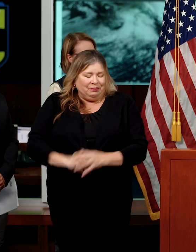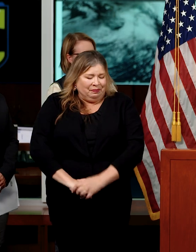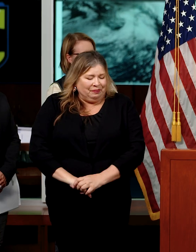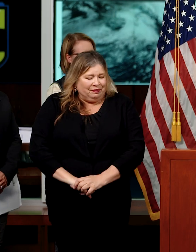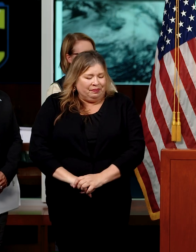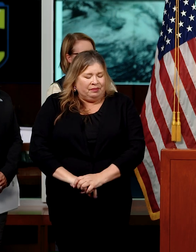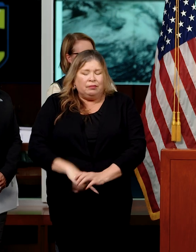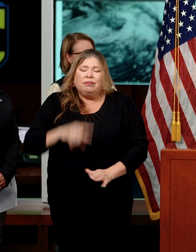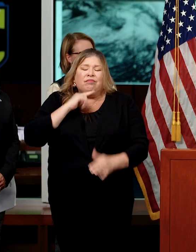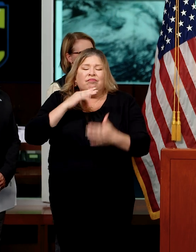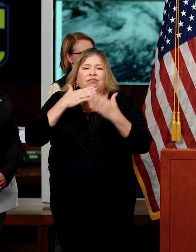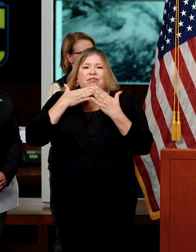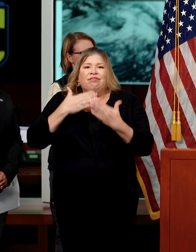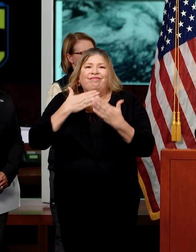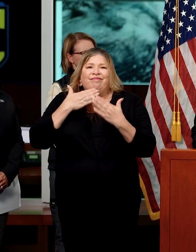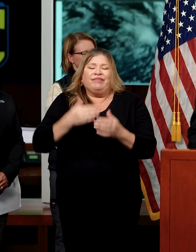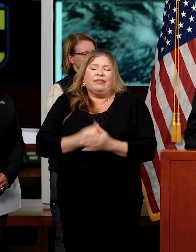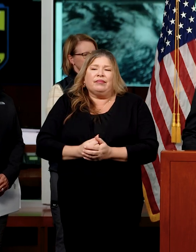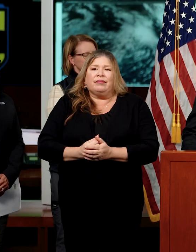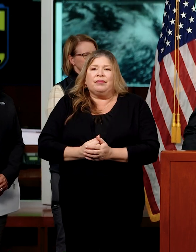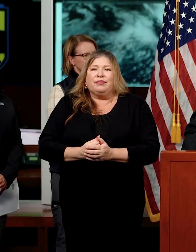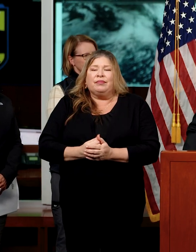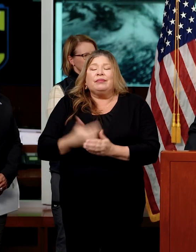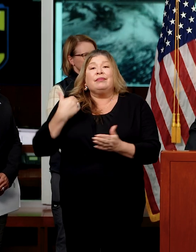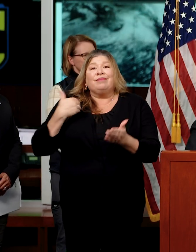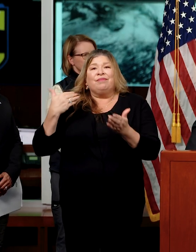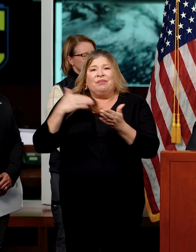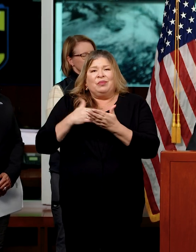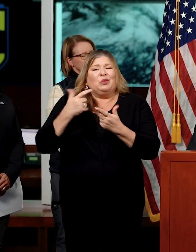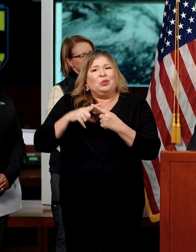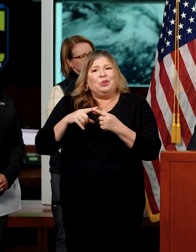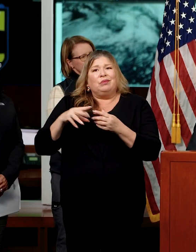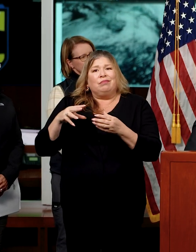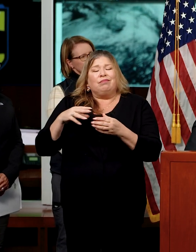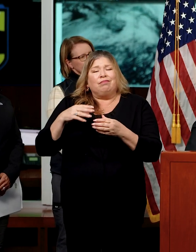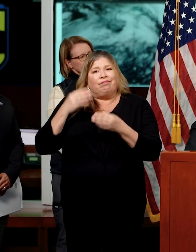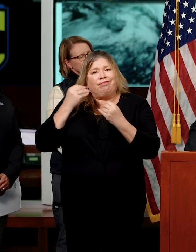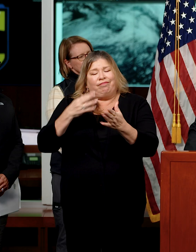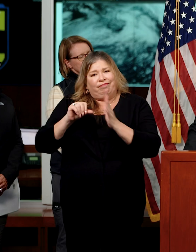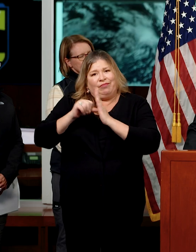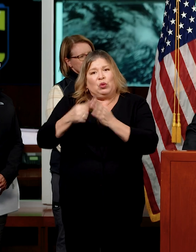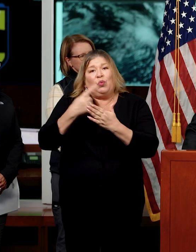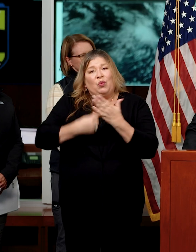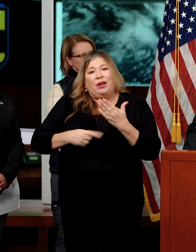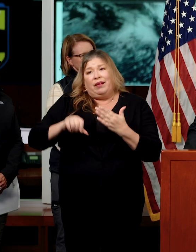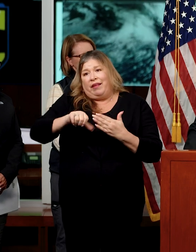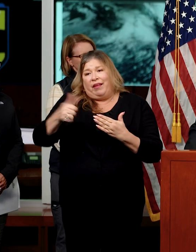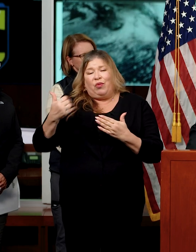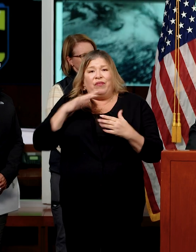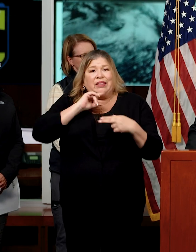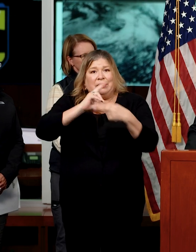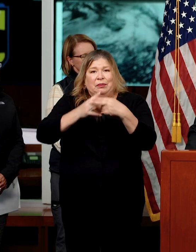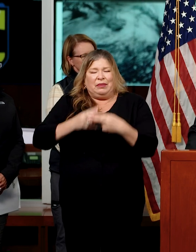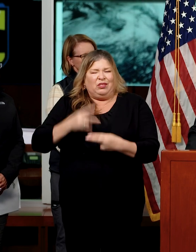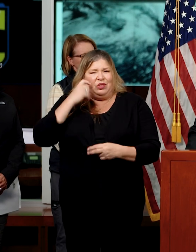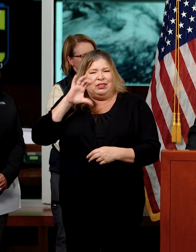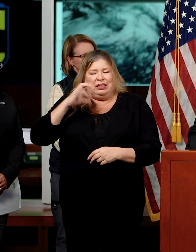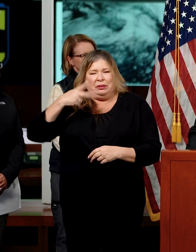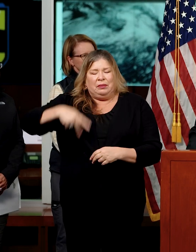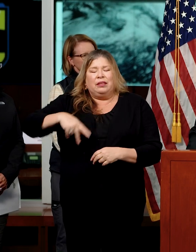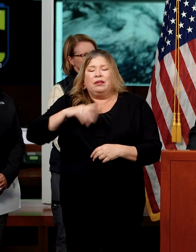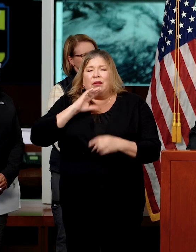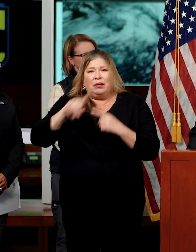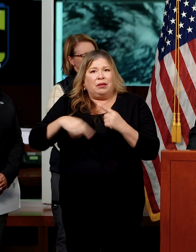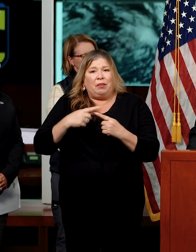Thank you, Commissioner. And I want to echo a lot of the same points that CHP is talking about.